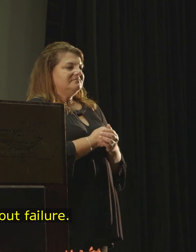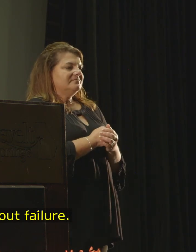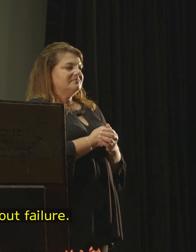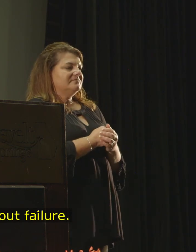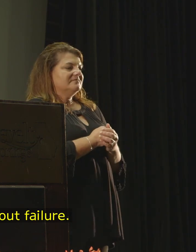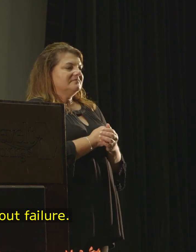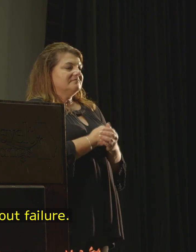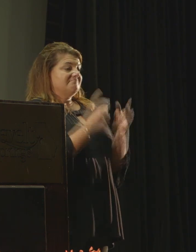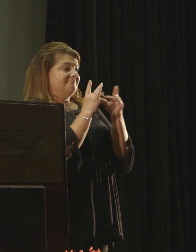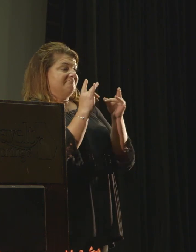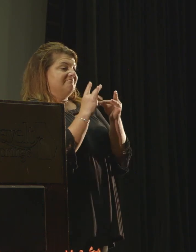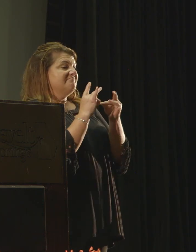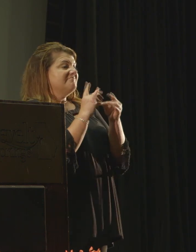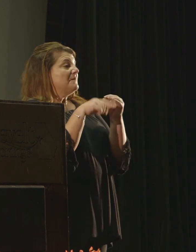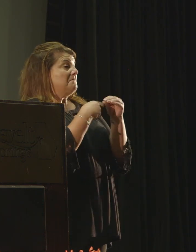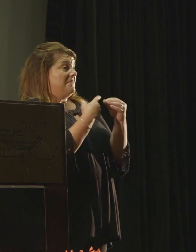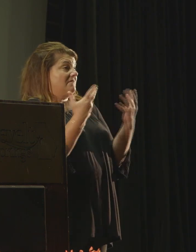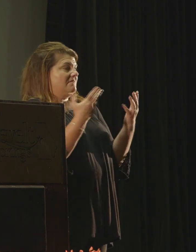I want to talk about failure.